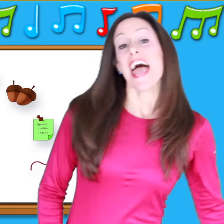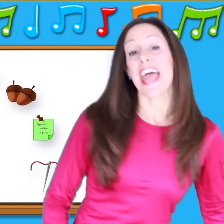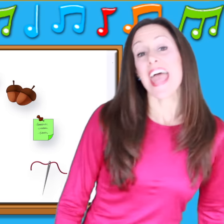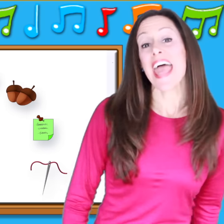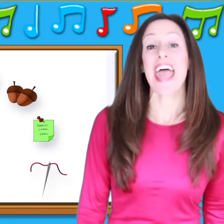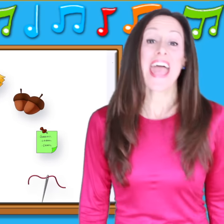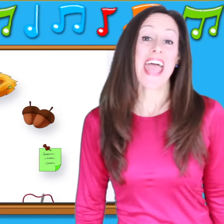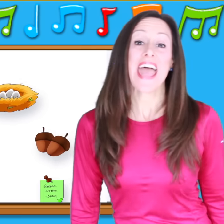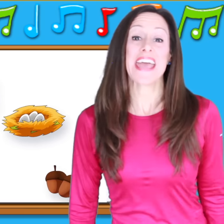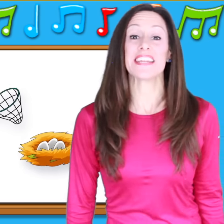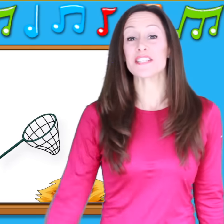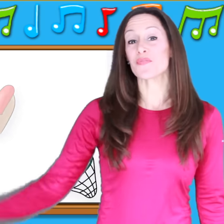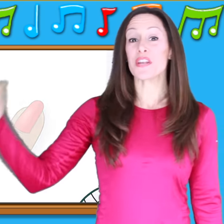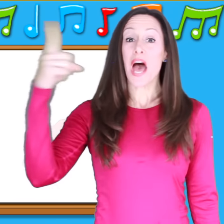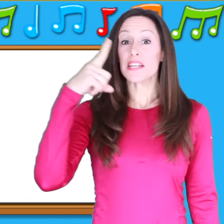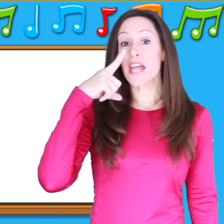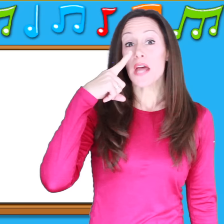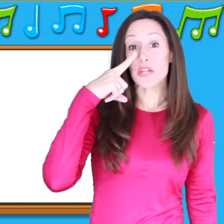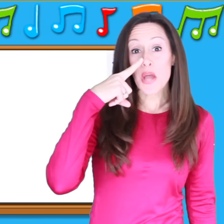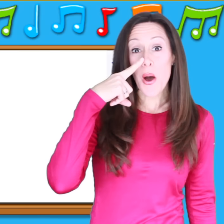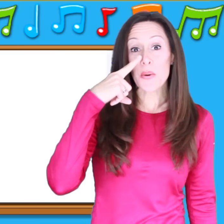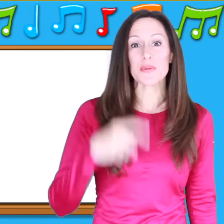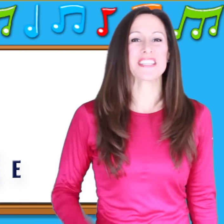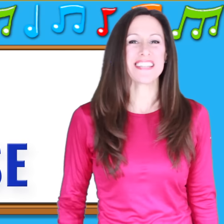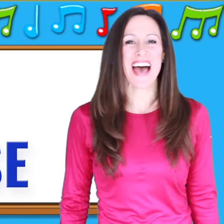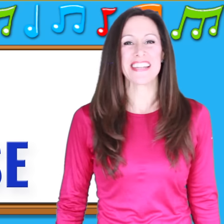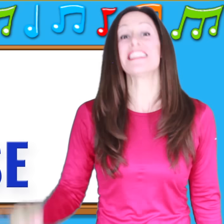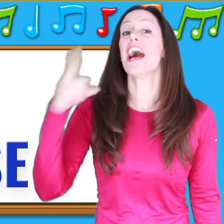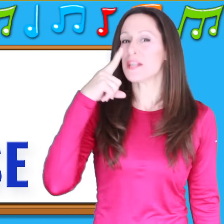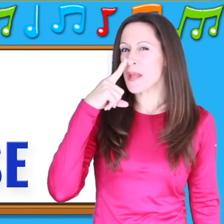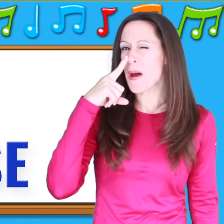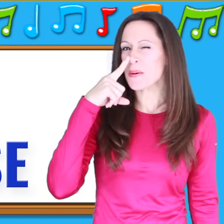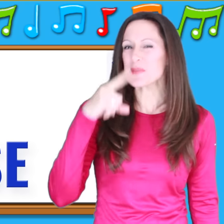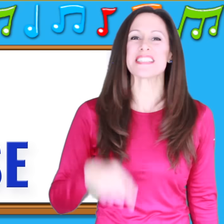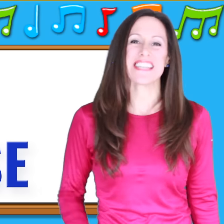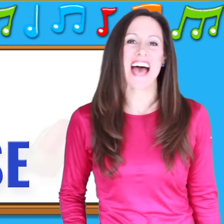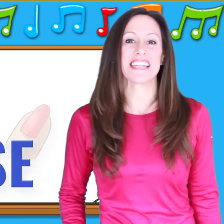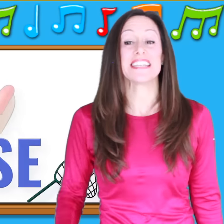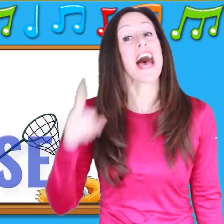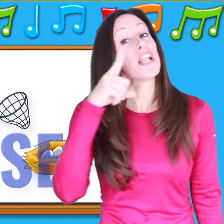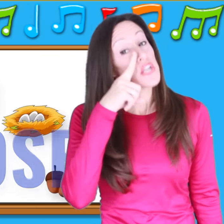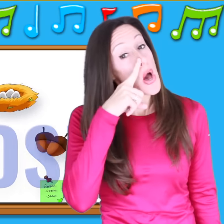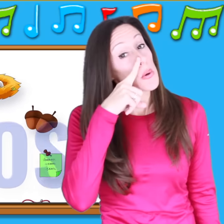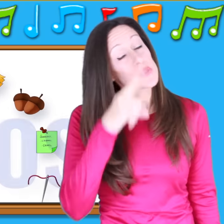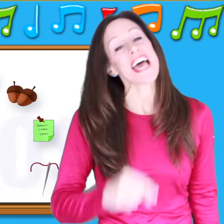N is for n-n-nest, n-n-n-nose, n-n-nose.